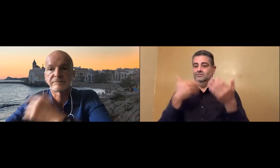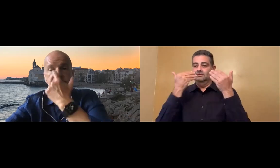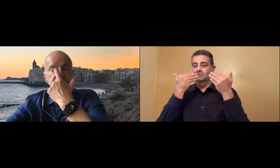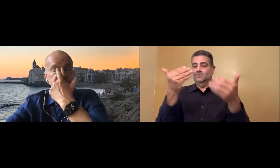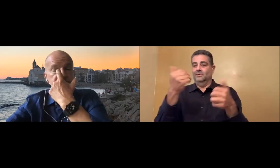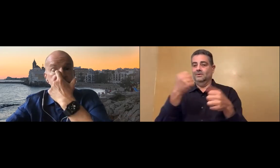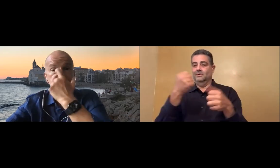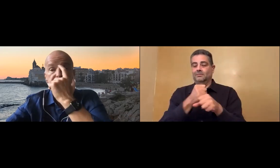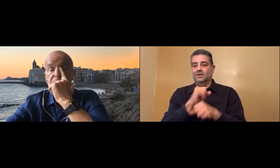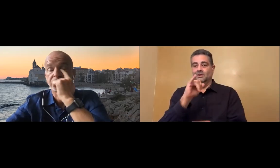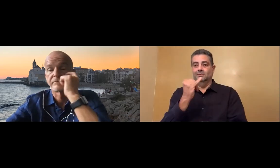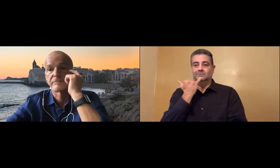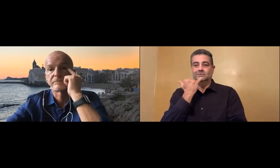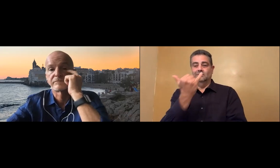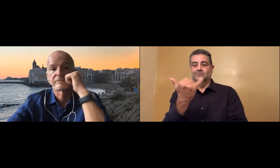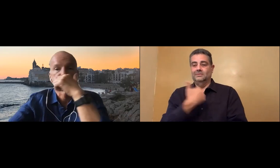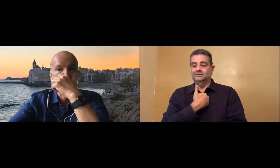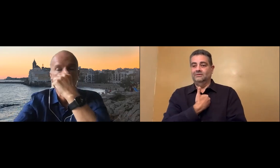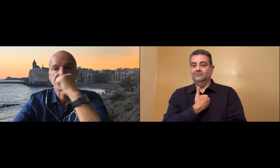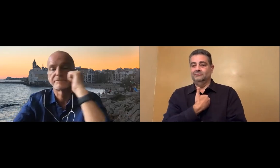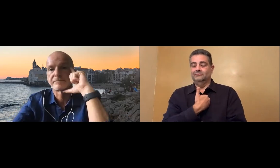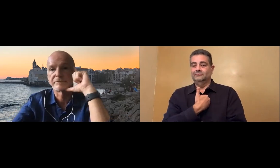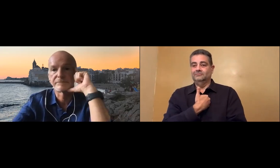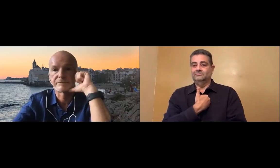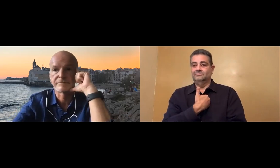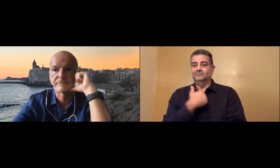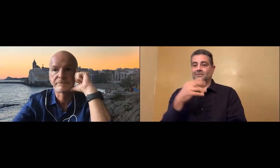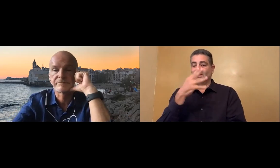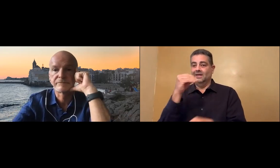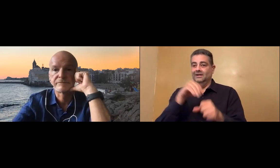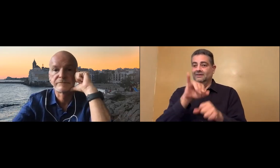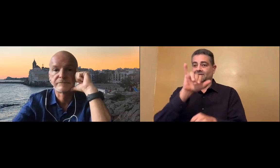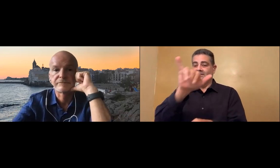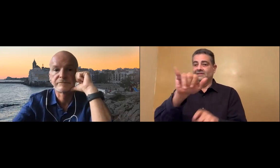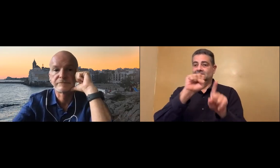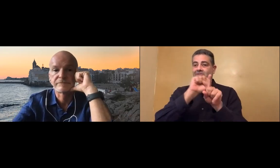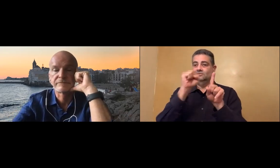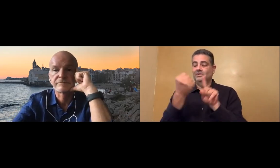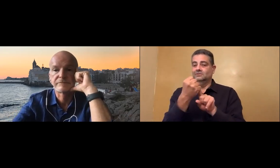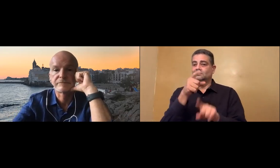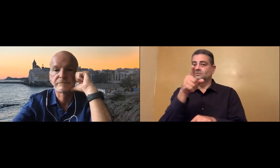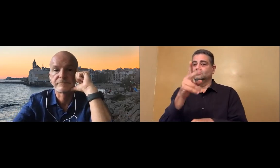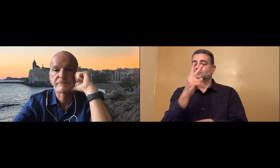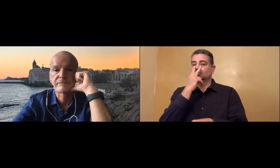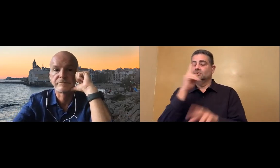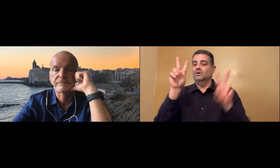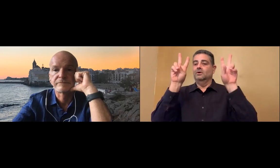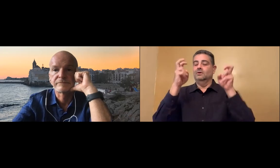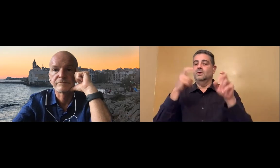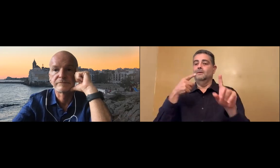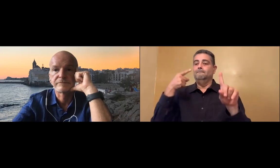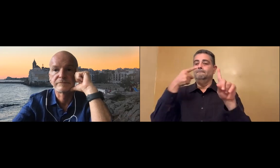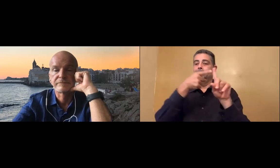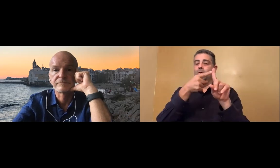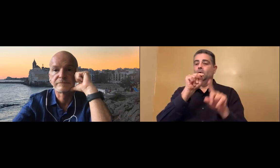home to do tactical signing for me. I have all the technology I need to place and